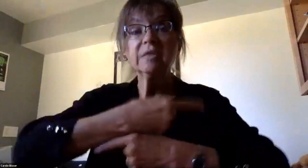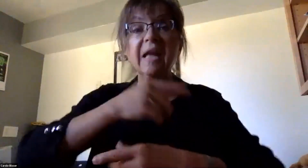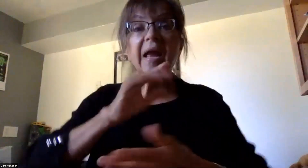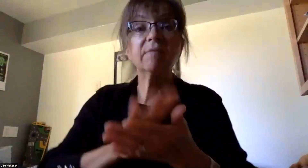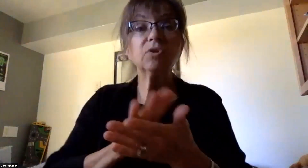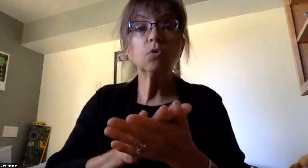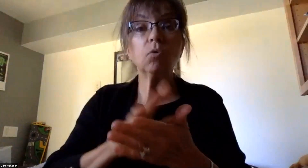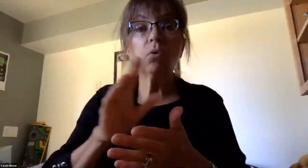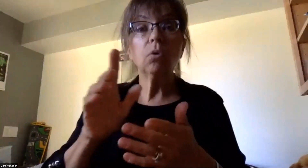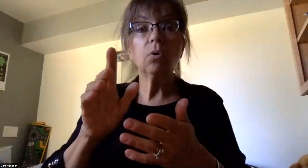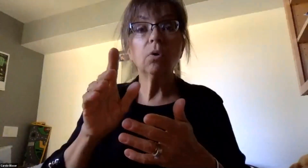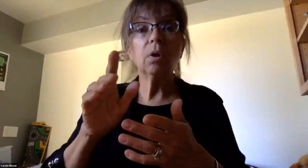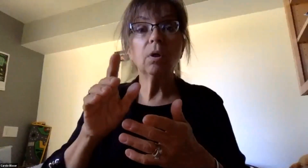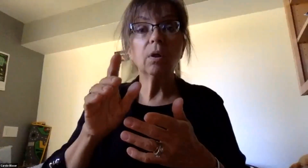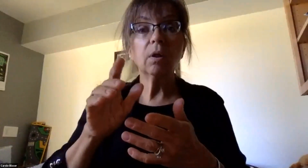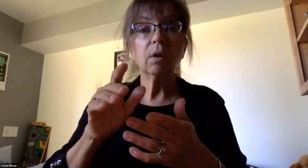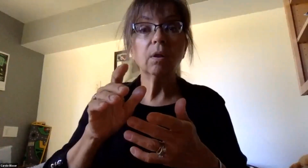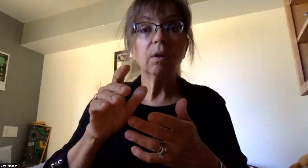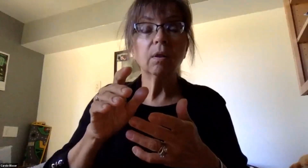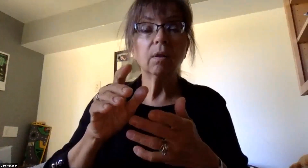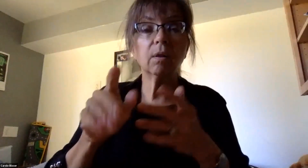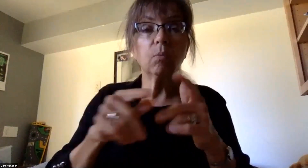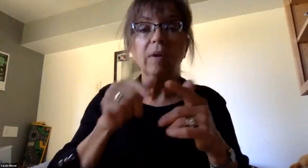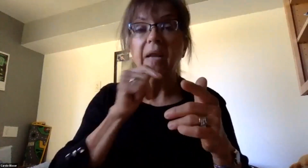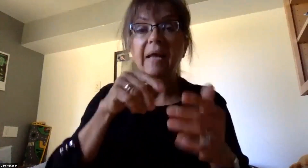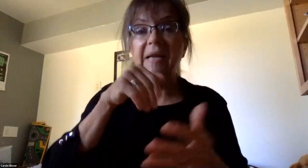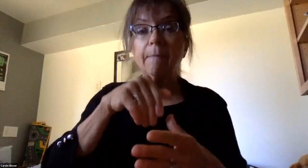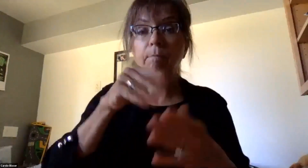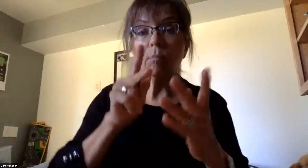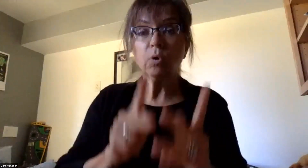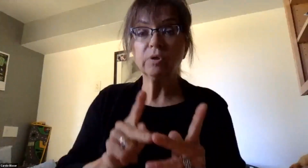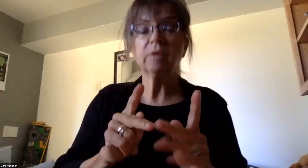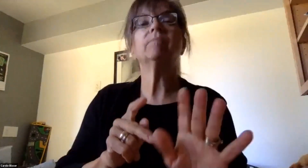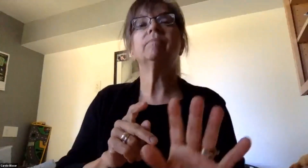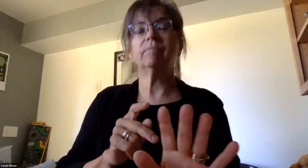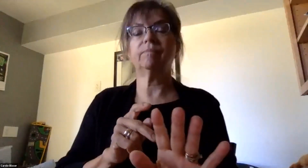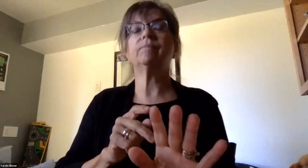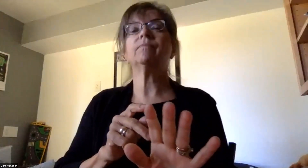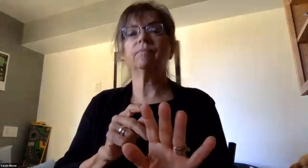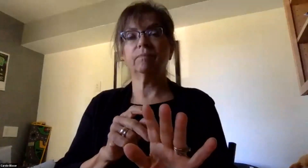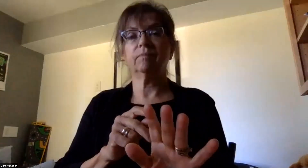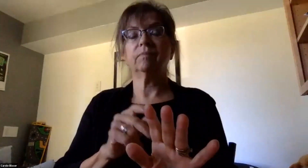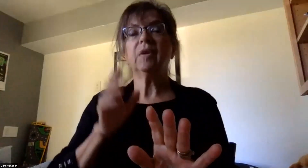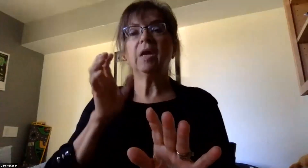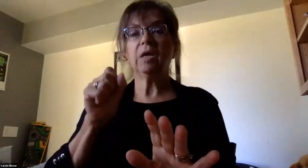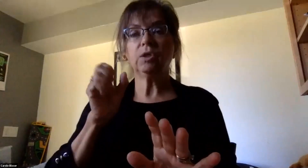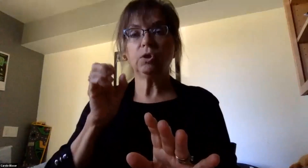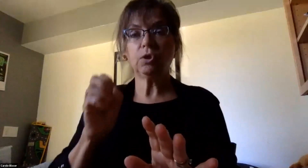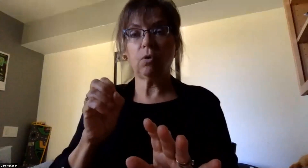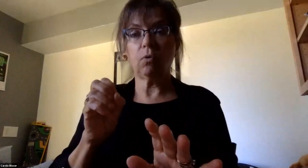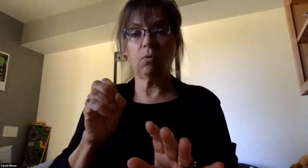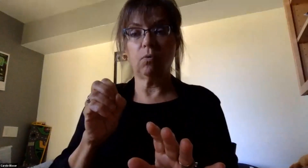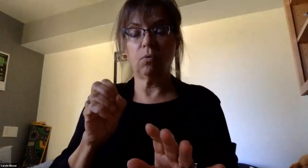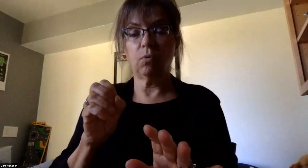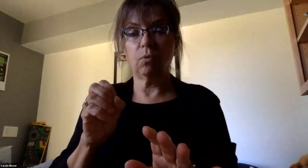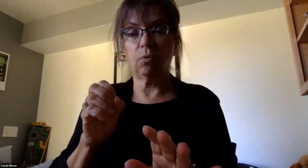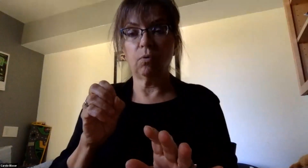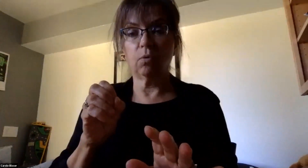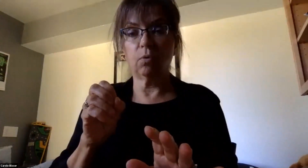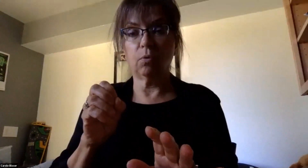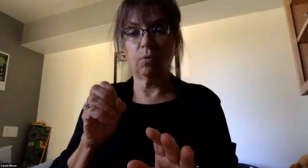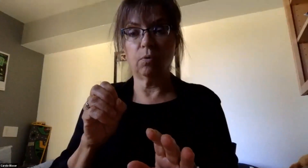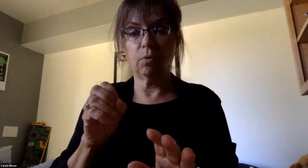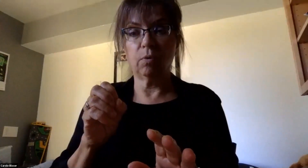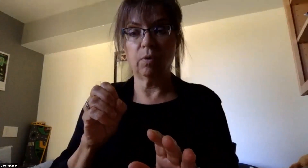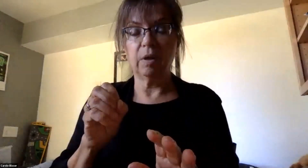won't go for in-person until Tuesday? So it is true that our deployment of devices for our students who are on the hybrid model